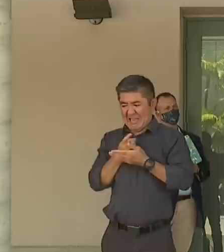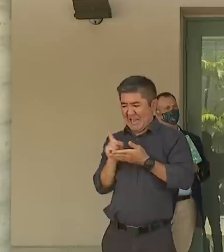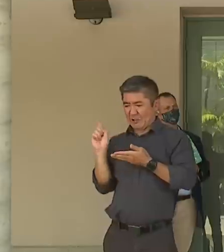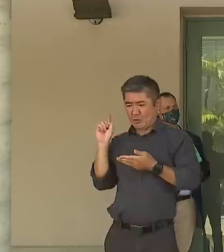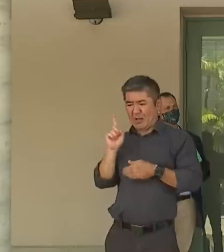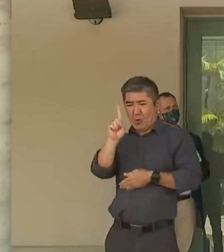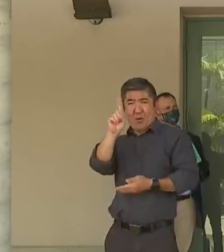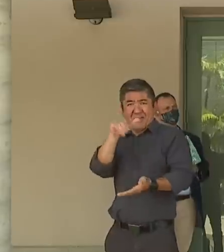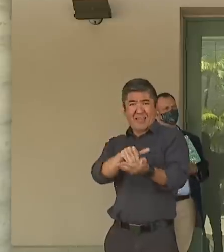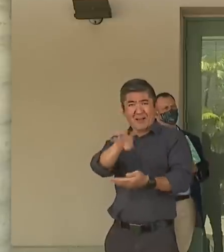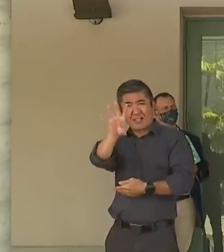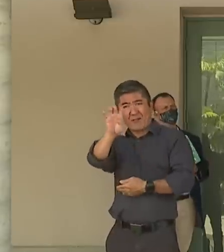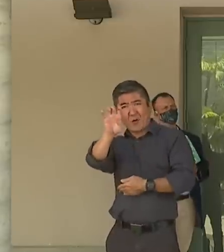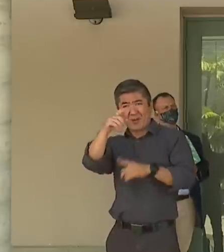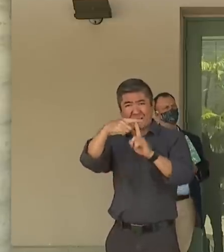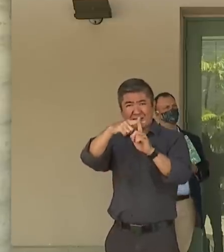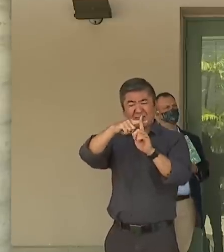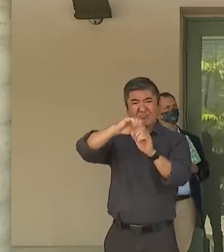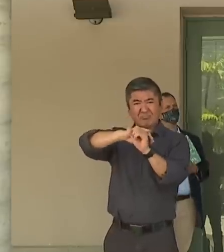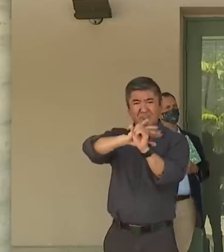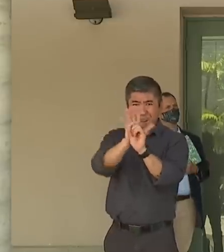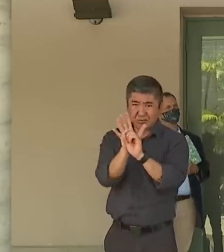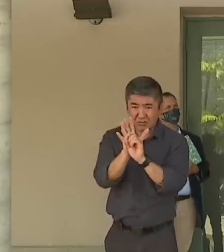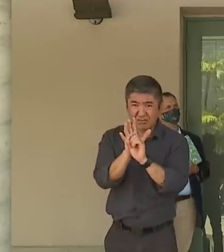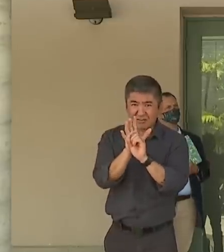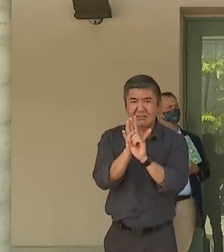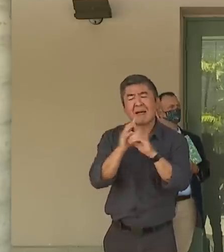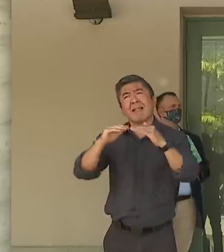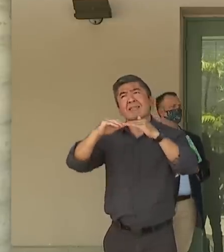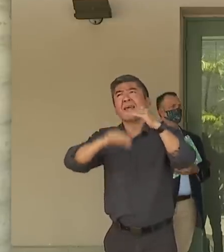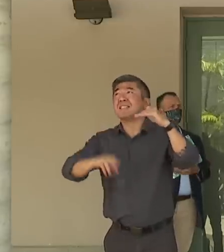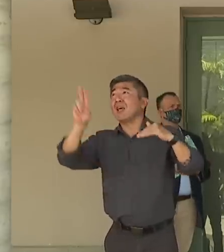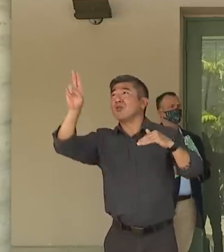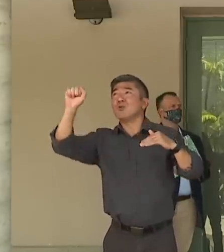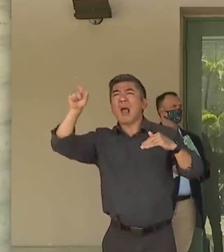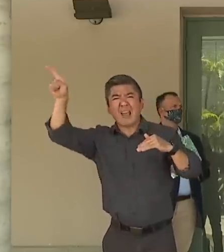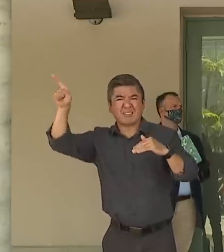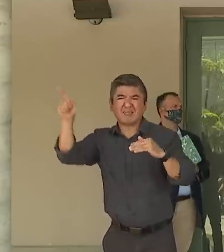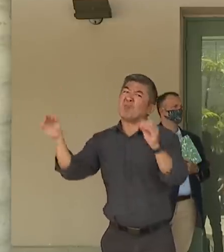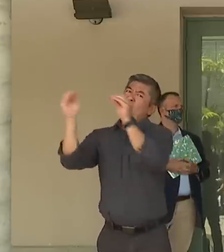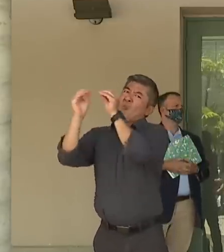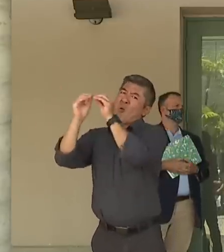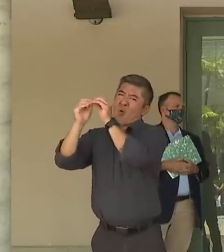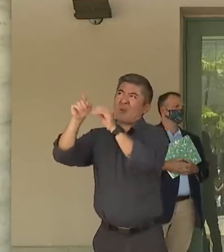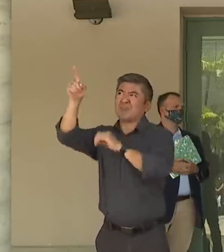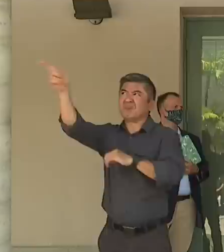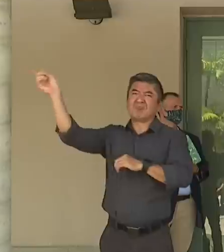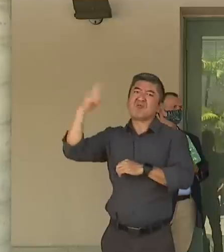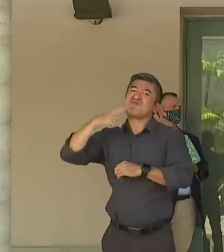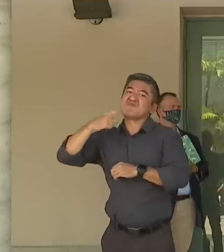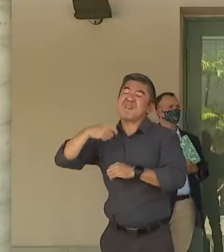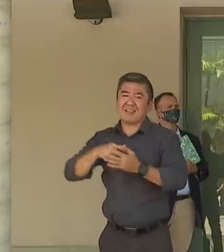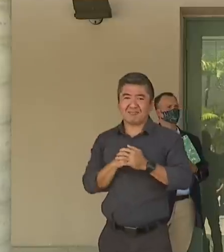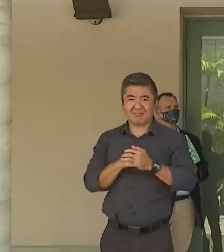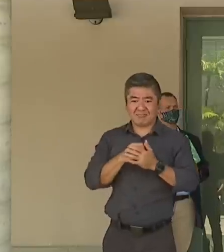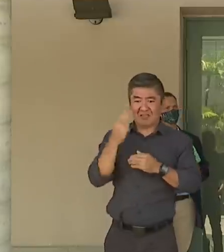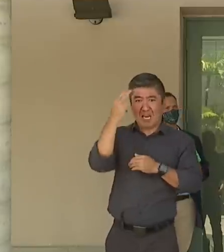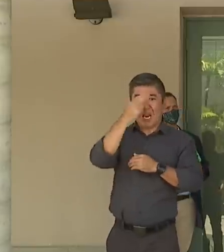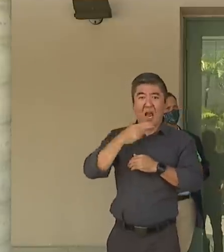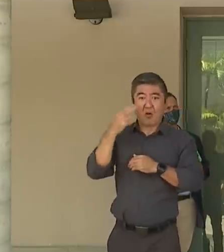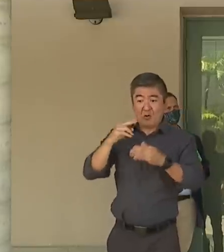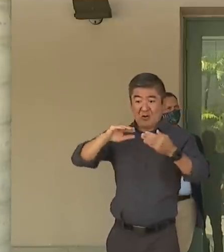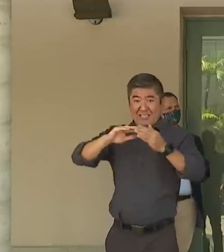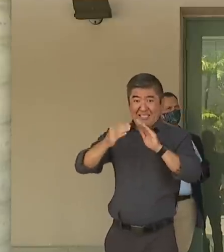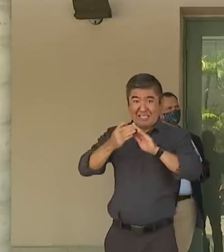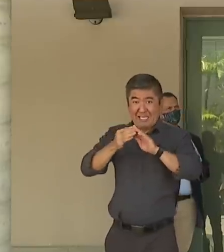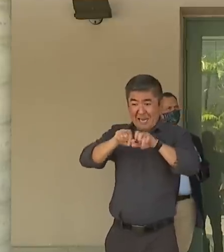week, fewer than the US overall average. Again, you're in the yellow, whereas many cases are in the red. Hawaii had no metro areas